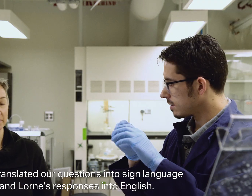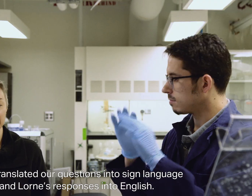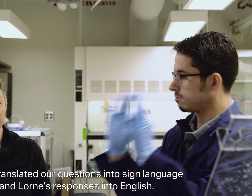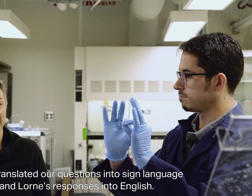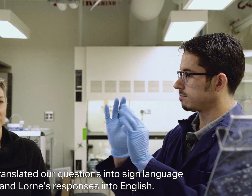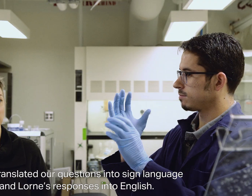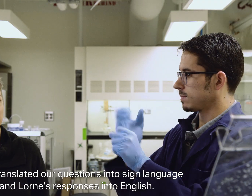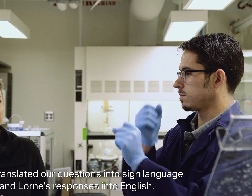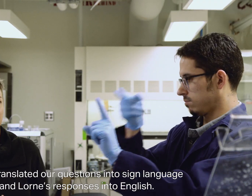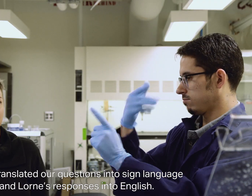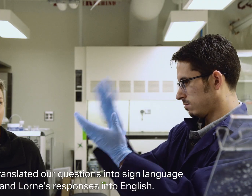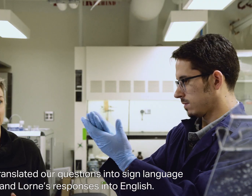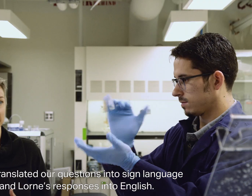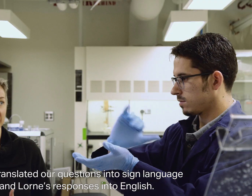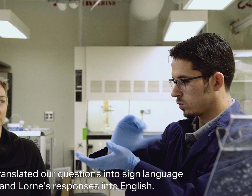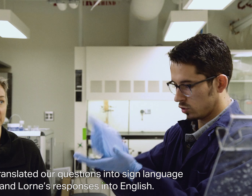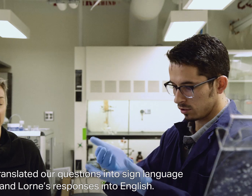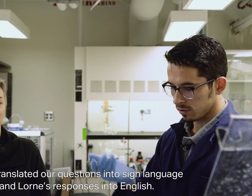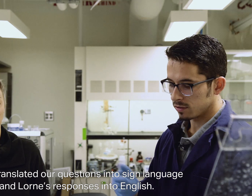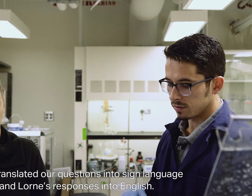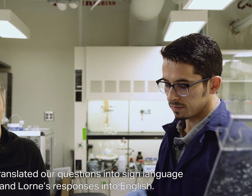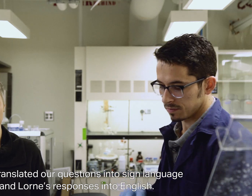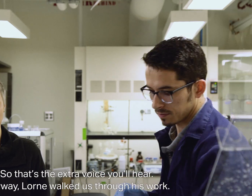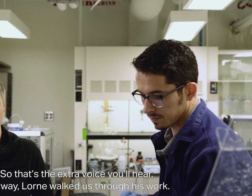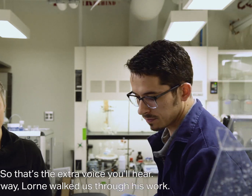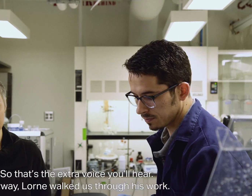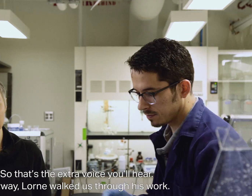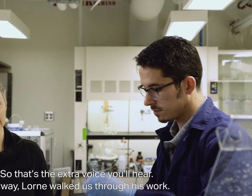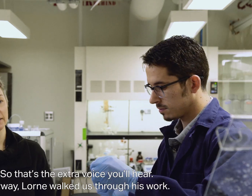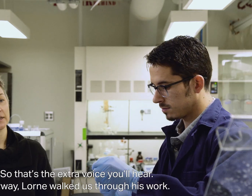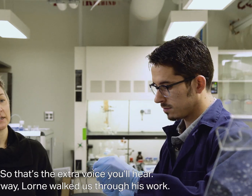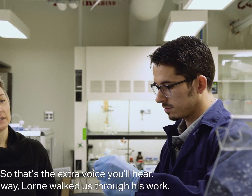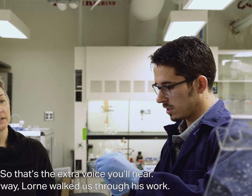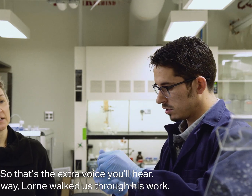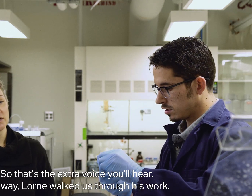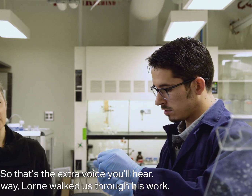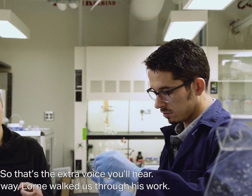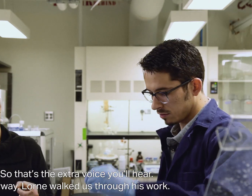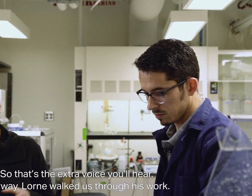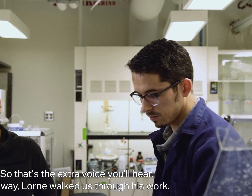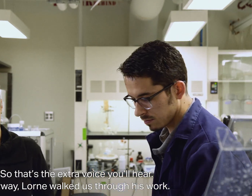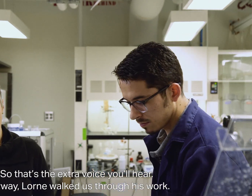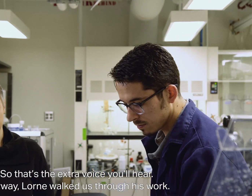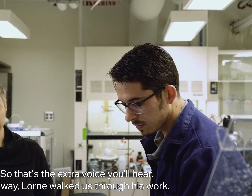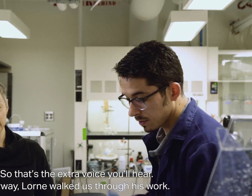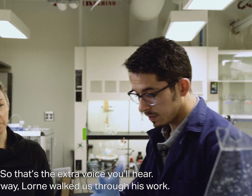into sign language, and Loren's responses into English. So that's the extra voice you'll hear. Anyway, Loren walked us through his work.